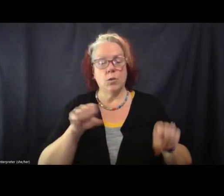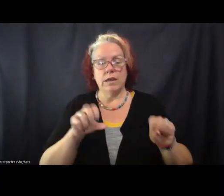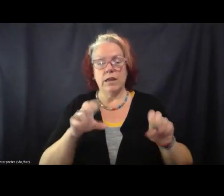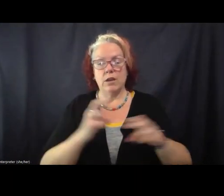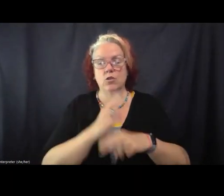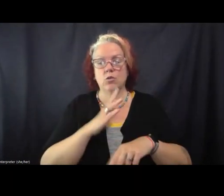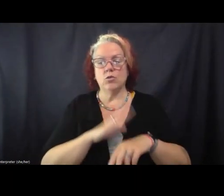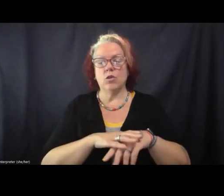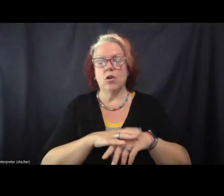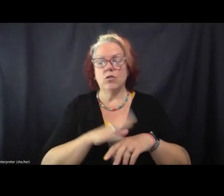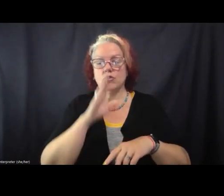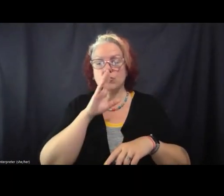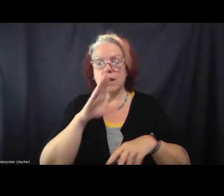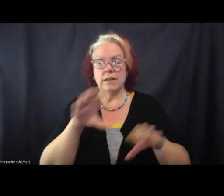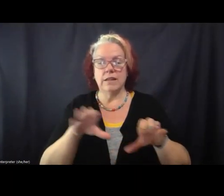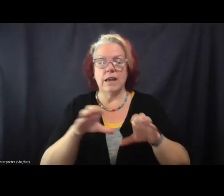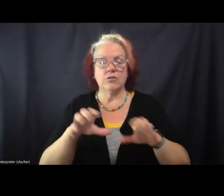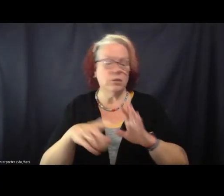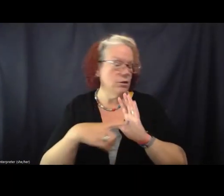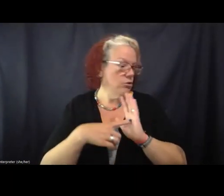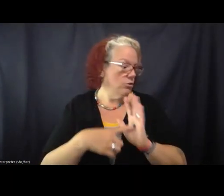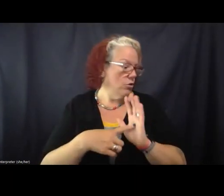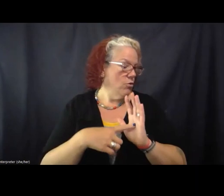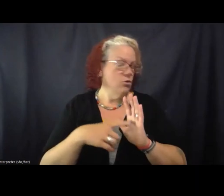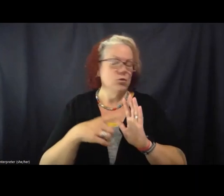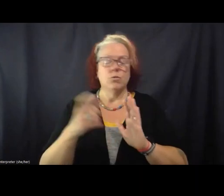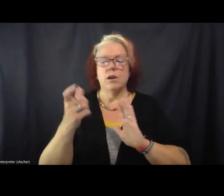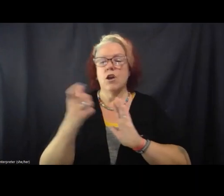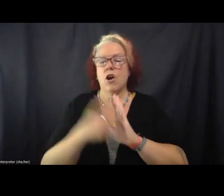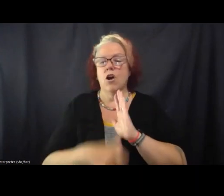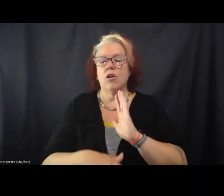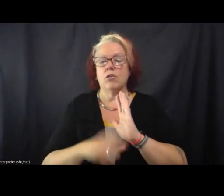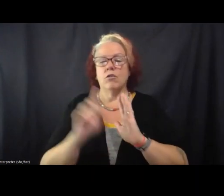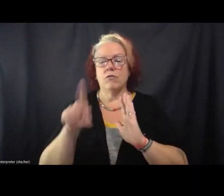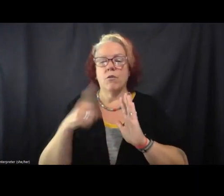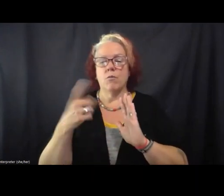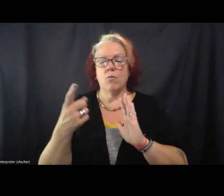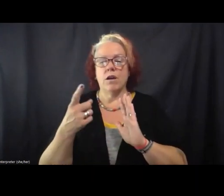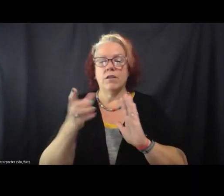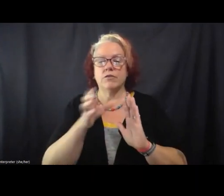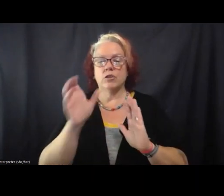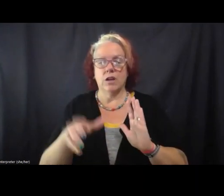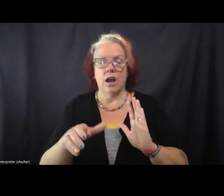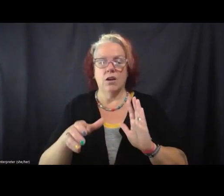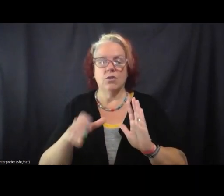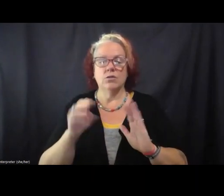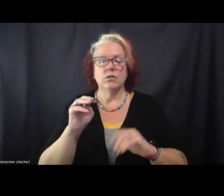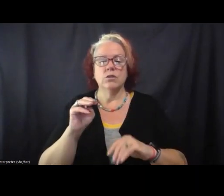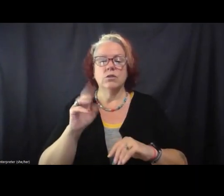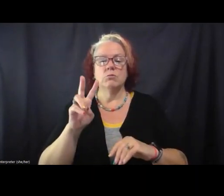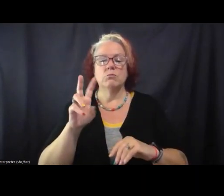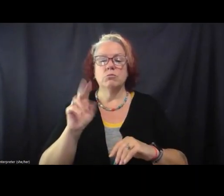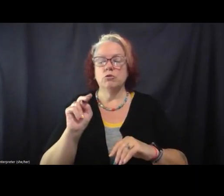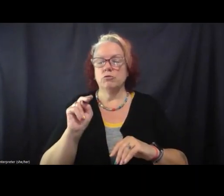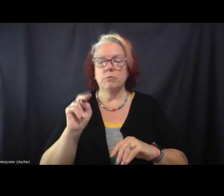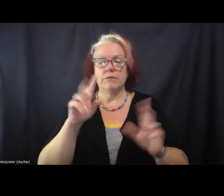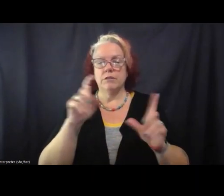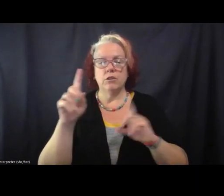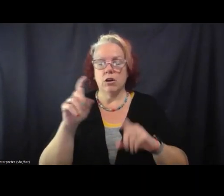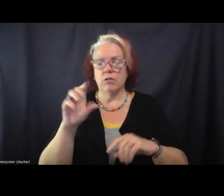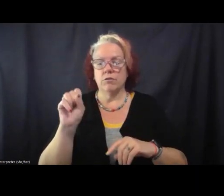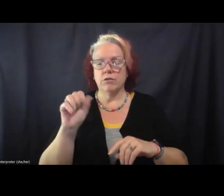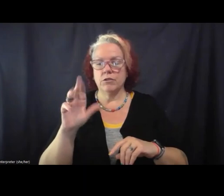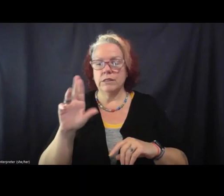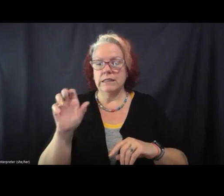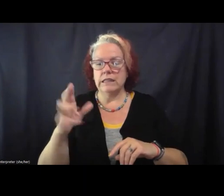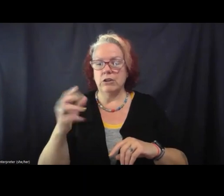um, an article from one of from Chicago's like movement photographers, Sarah G. She is here. Um,